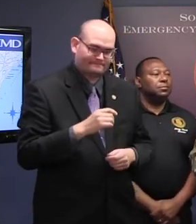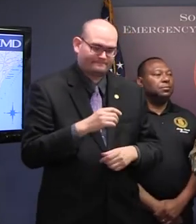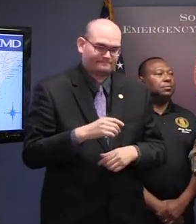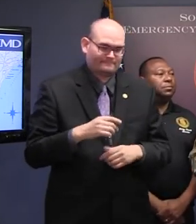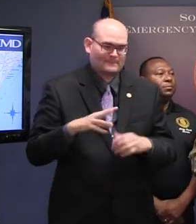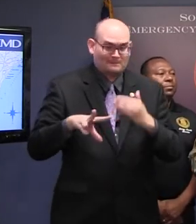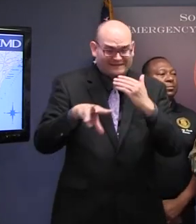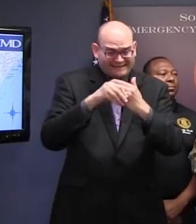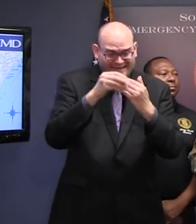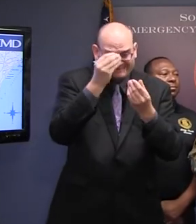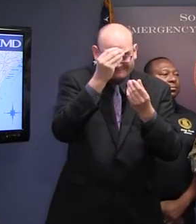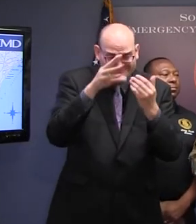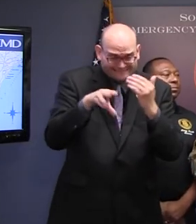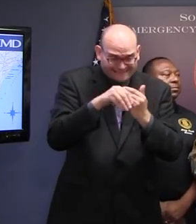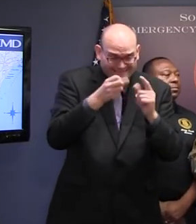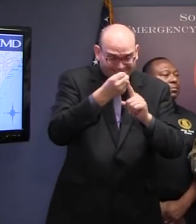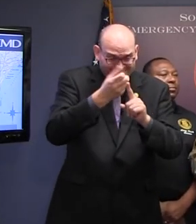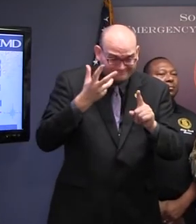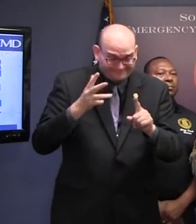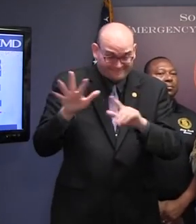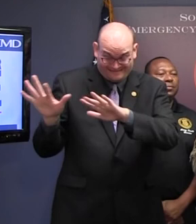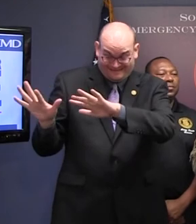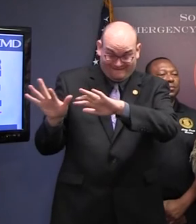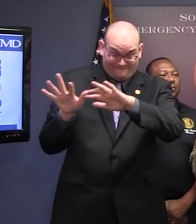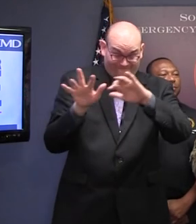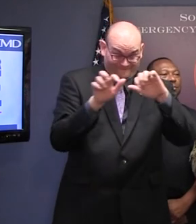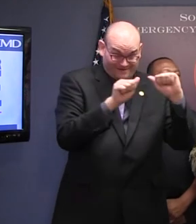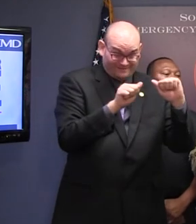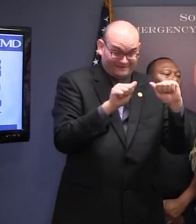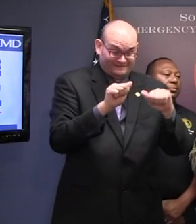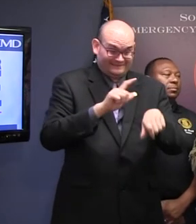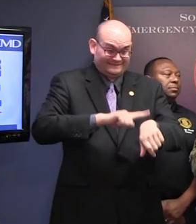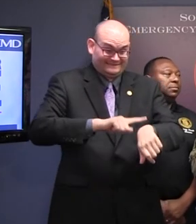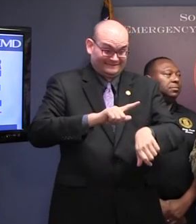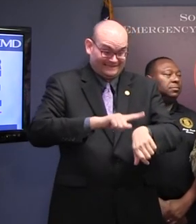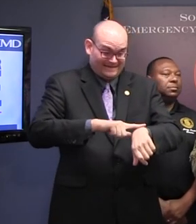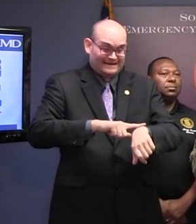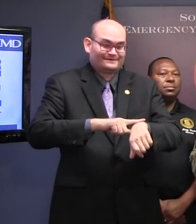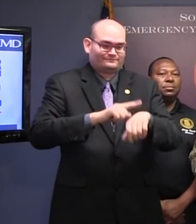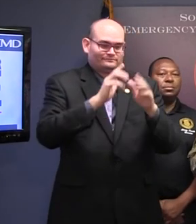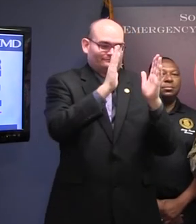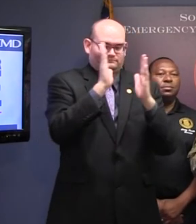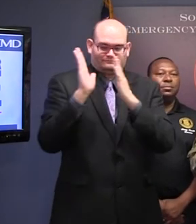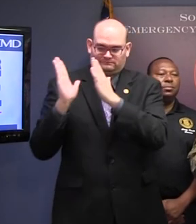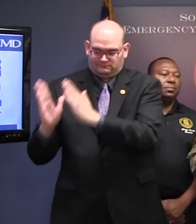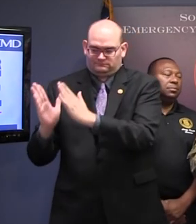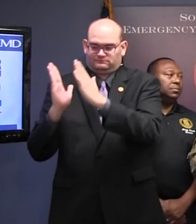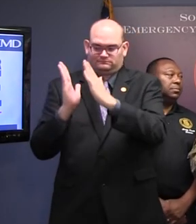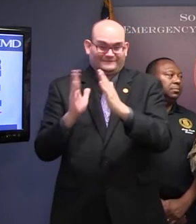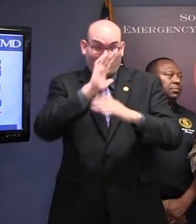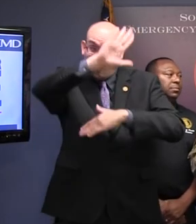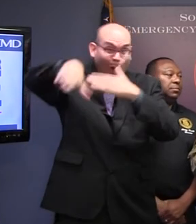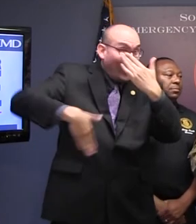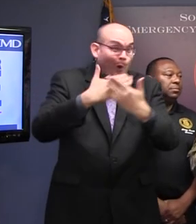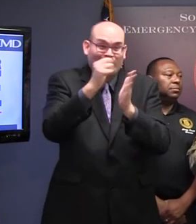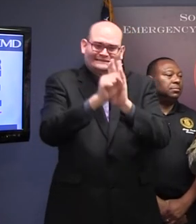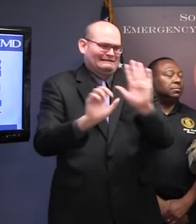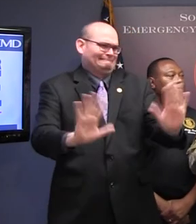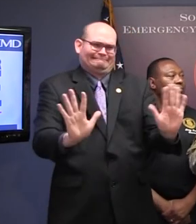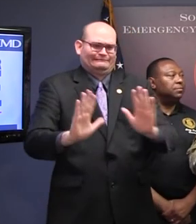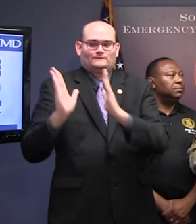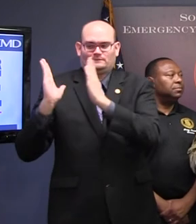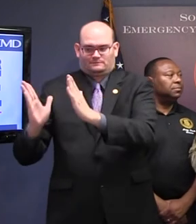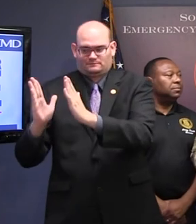timed so that there is enough time to completely evacuate all the necessary people in the allotted time. So